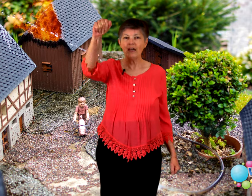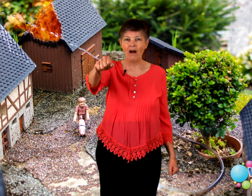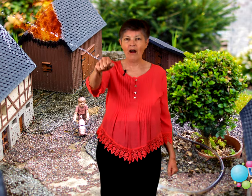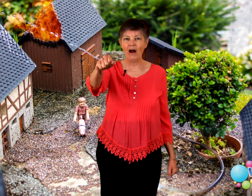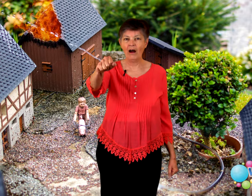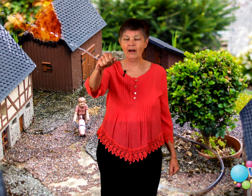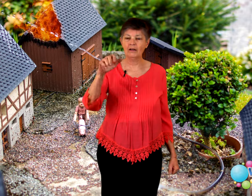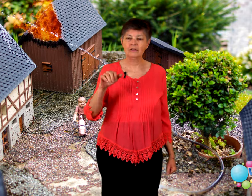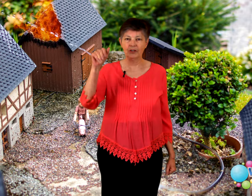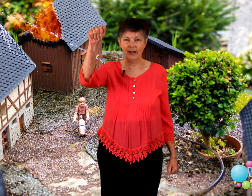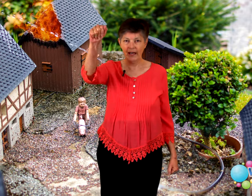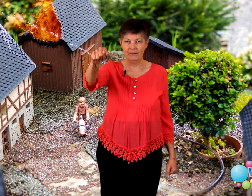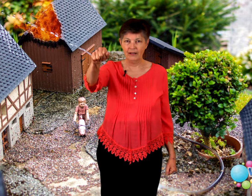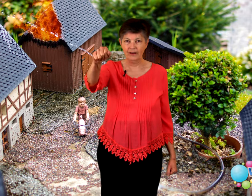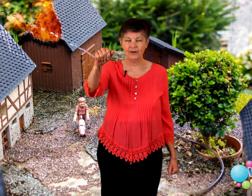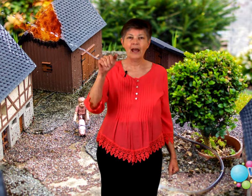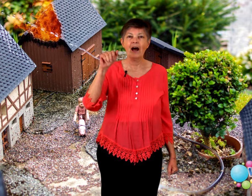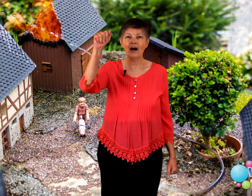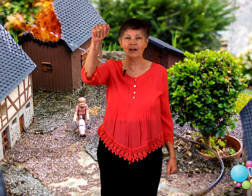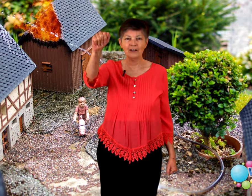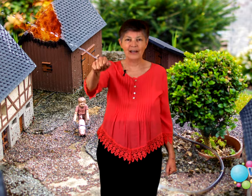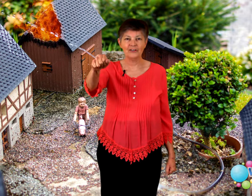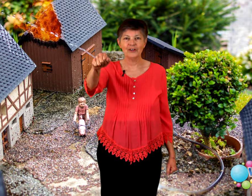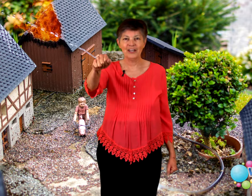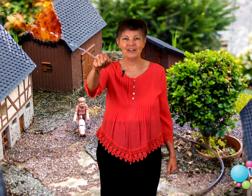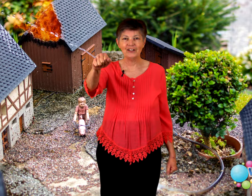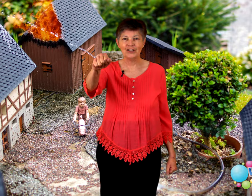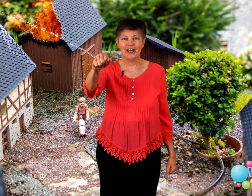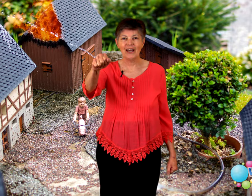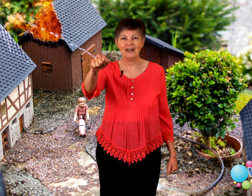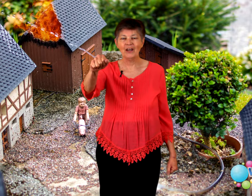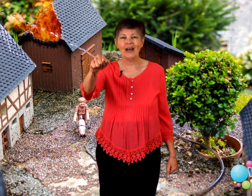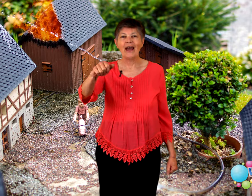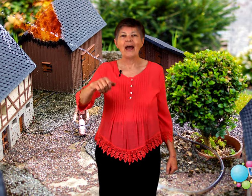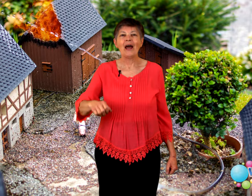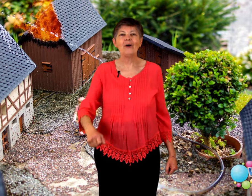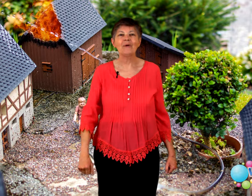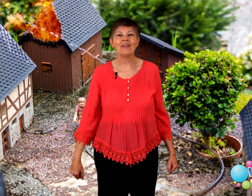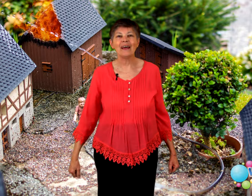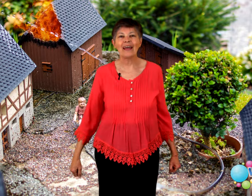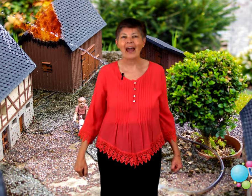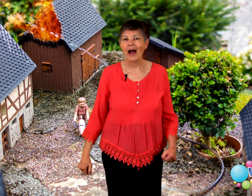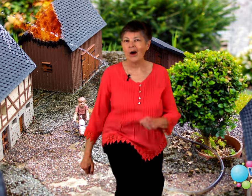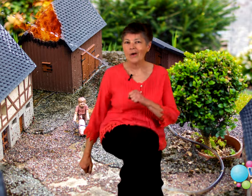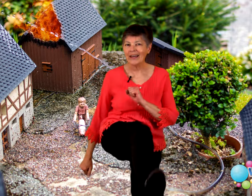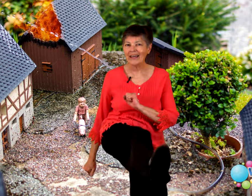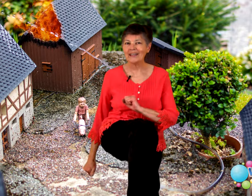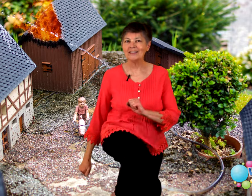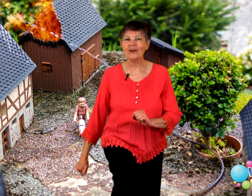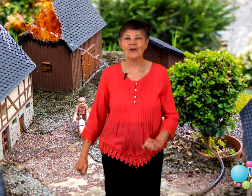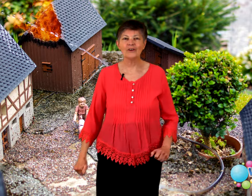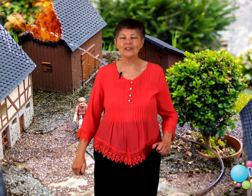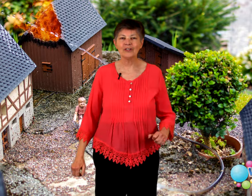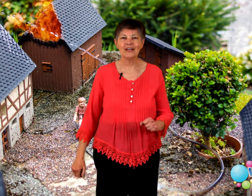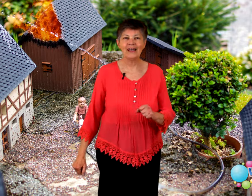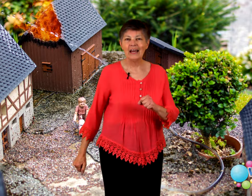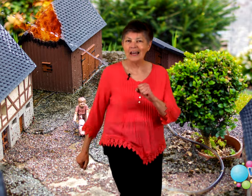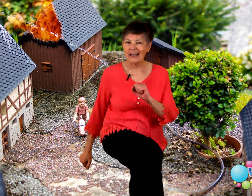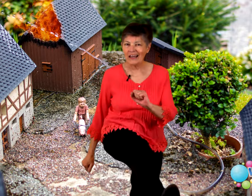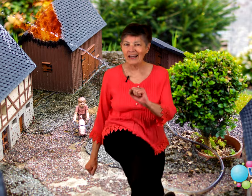hung, so you're going to hang the lantern, hung a lantern in the shed and when the cow kicked it over, so you're going to kick,